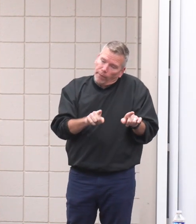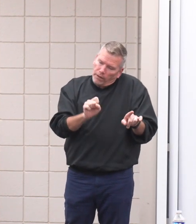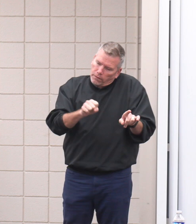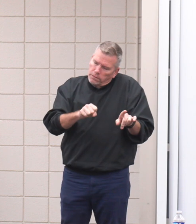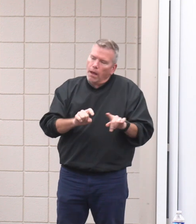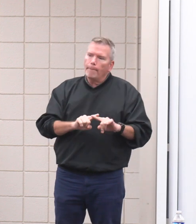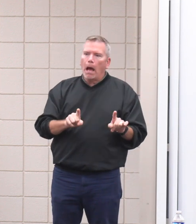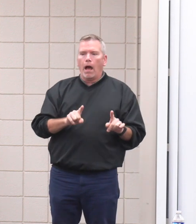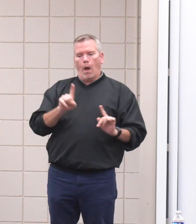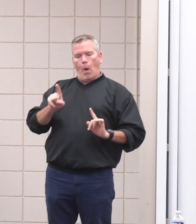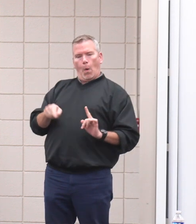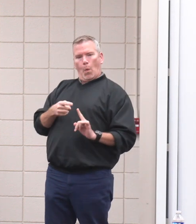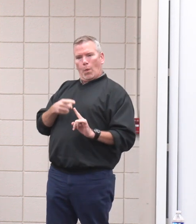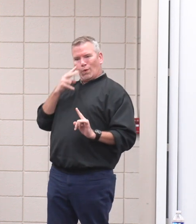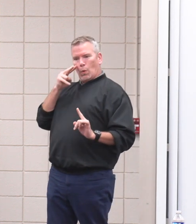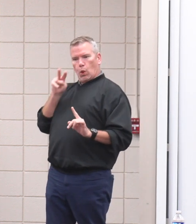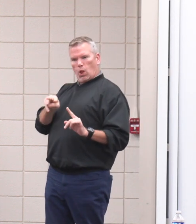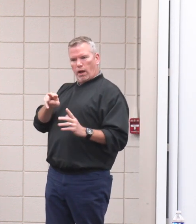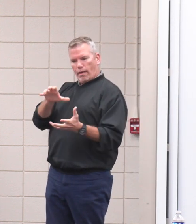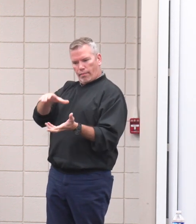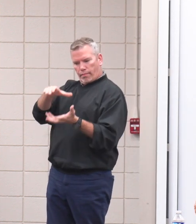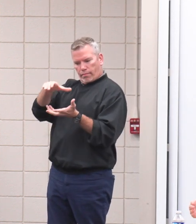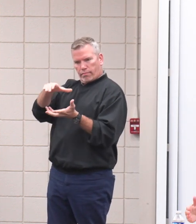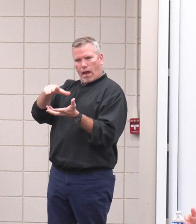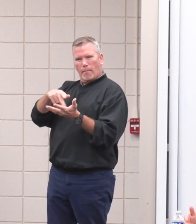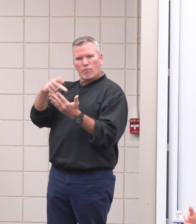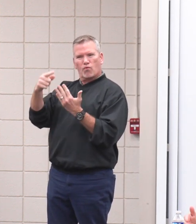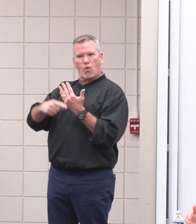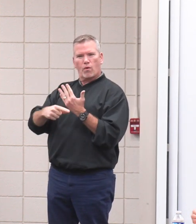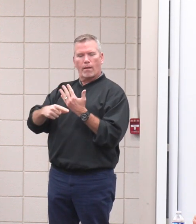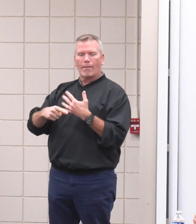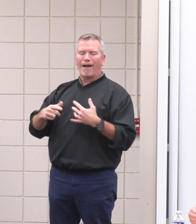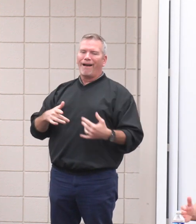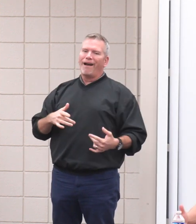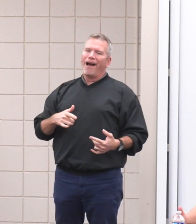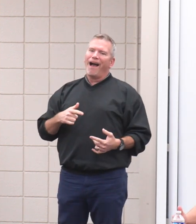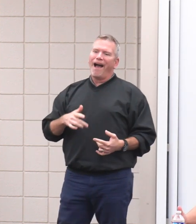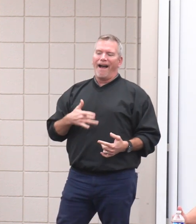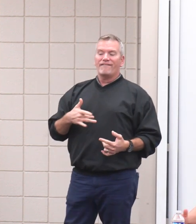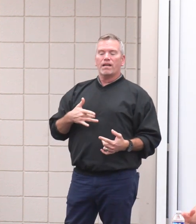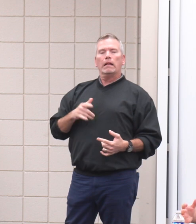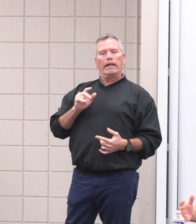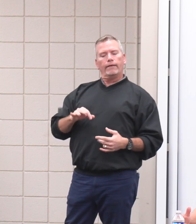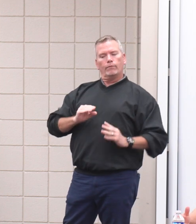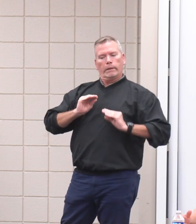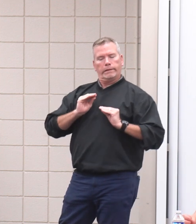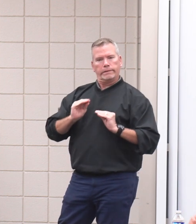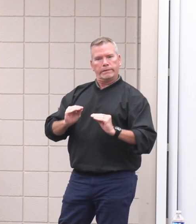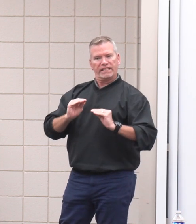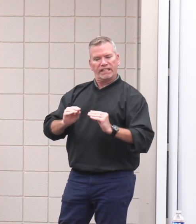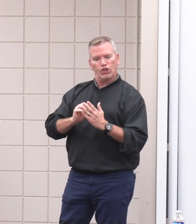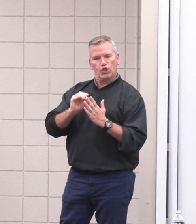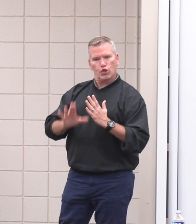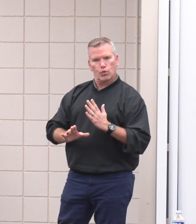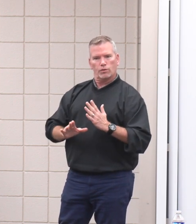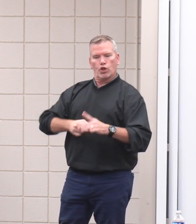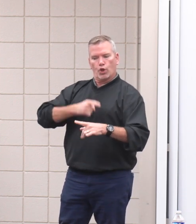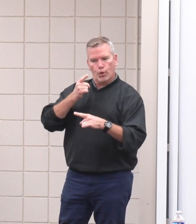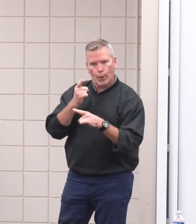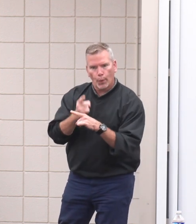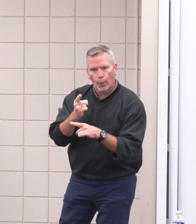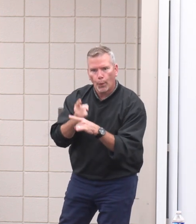when you look at it, I think if the students are taught the proper ways to use it, and